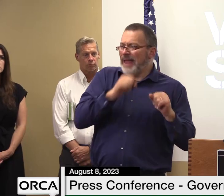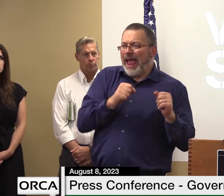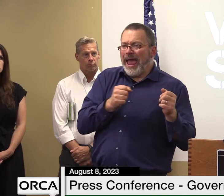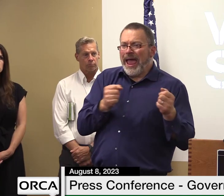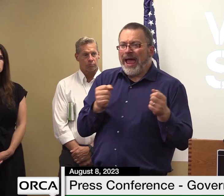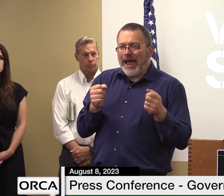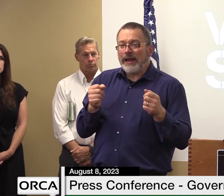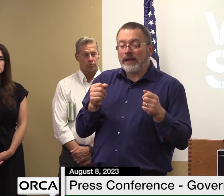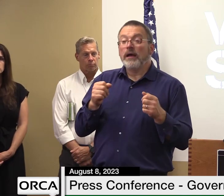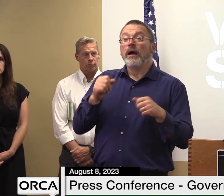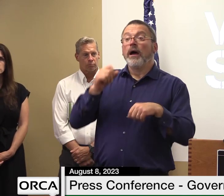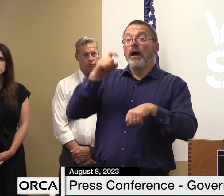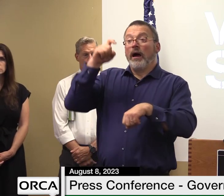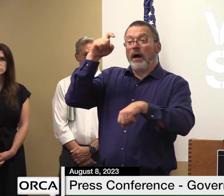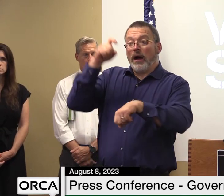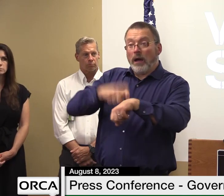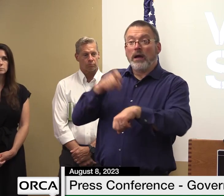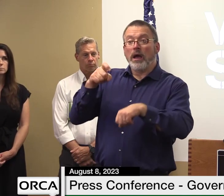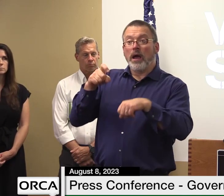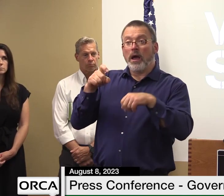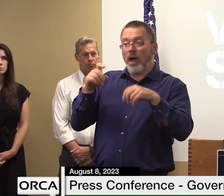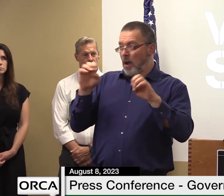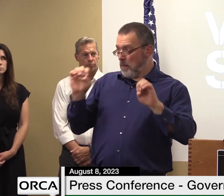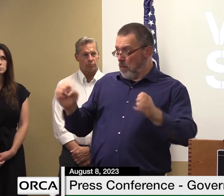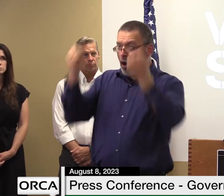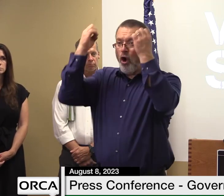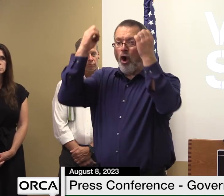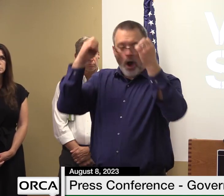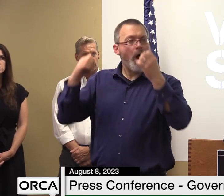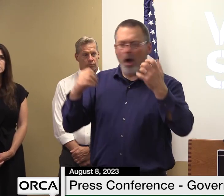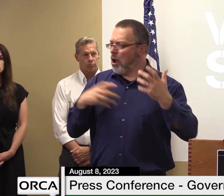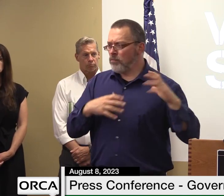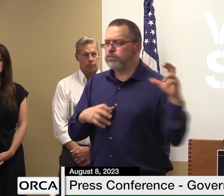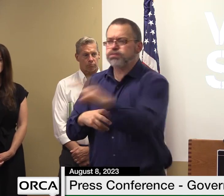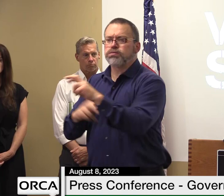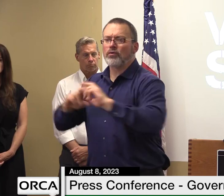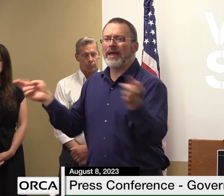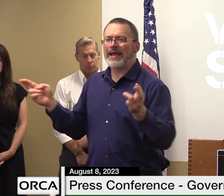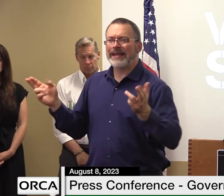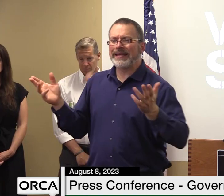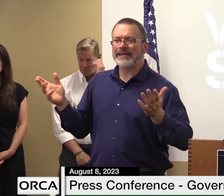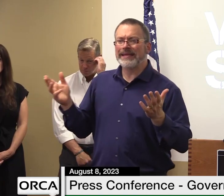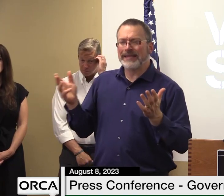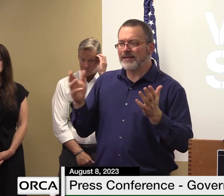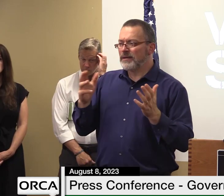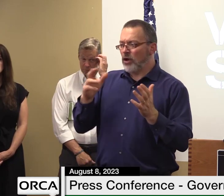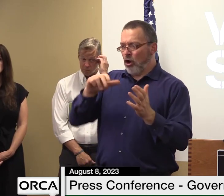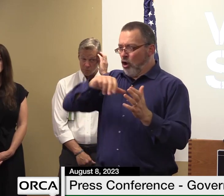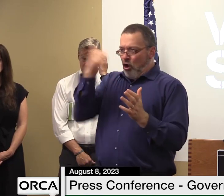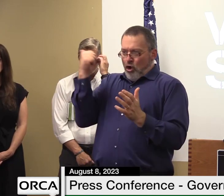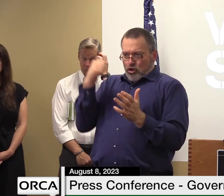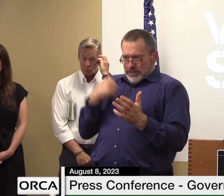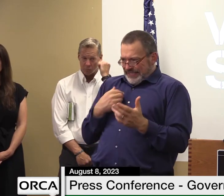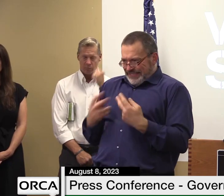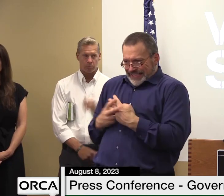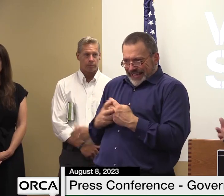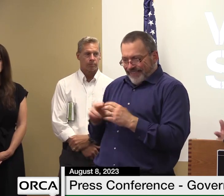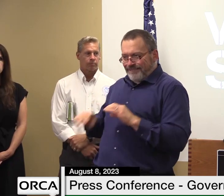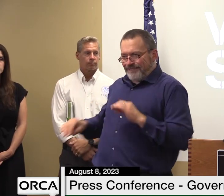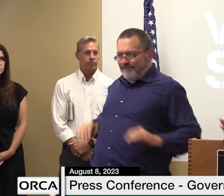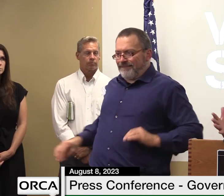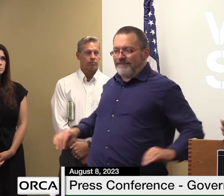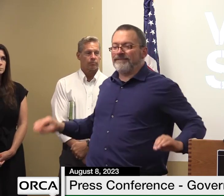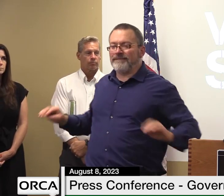they ramp up can they ramp up or do we have to search for a different mechanism are we going to have to do something different are we going to have to